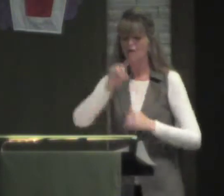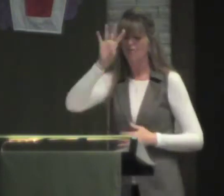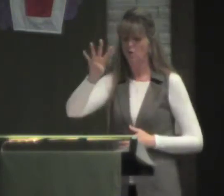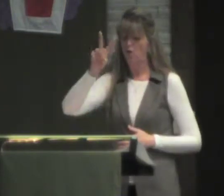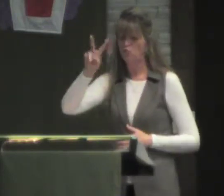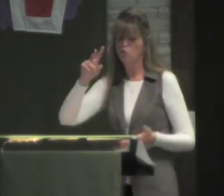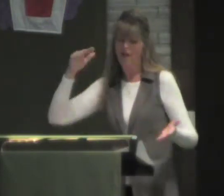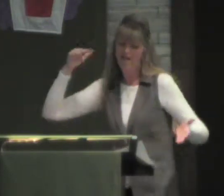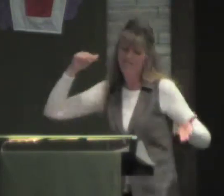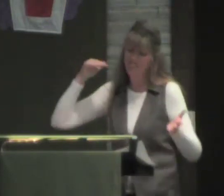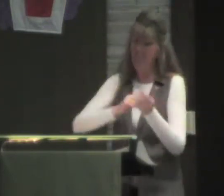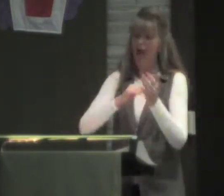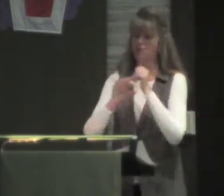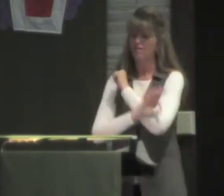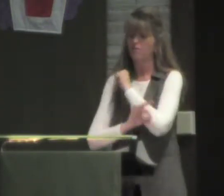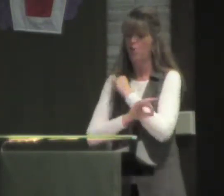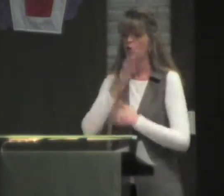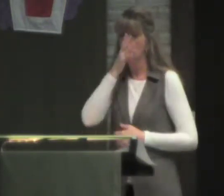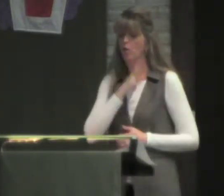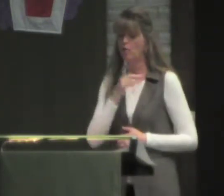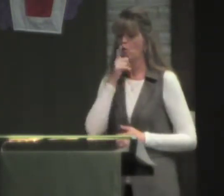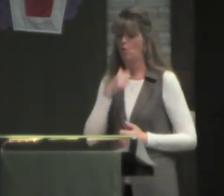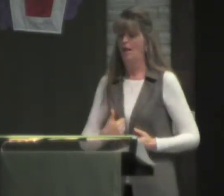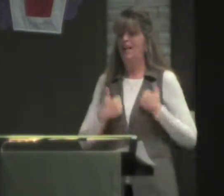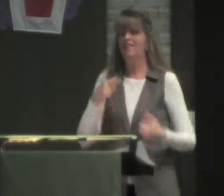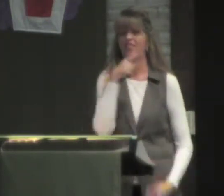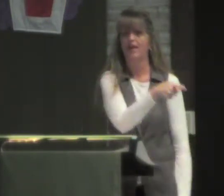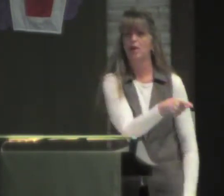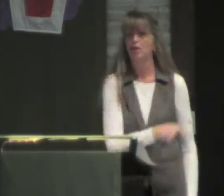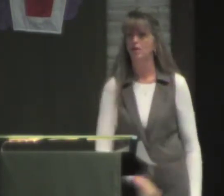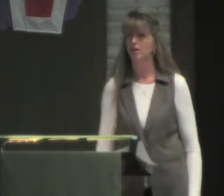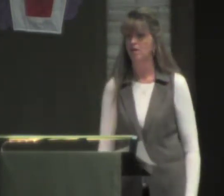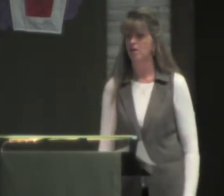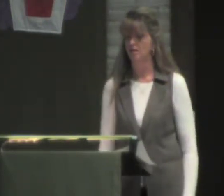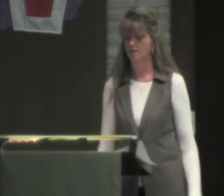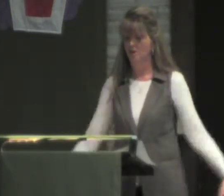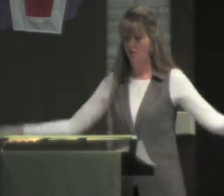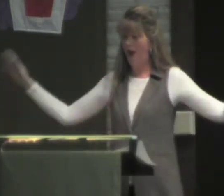to kill 42,000 foreign women living among them.